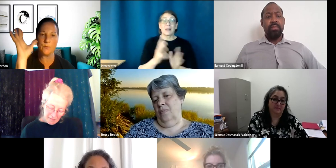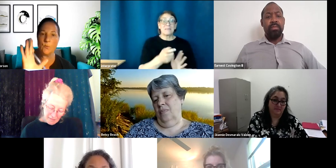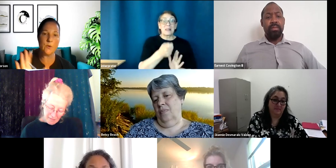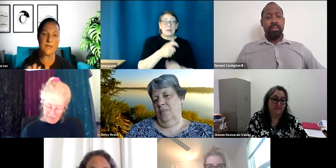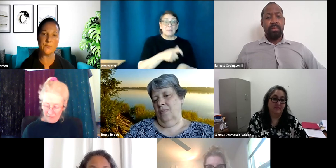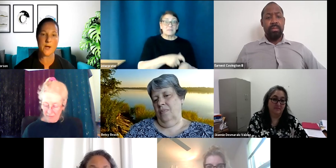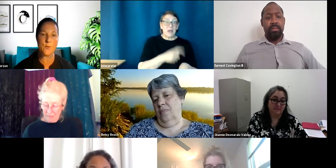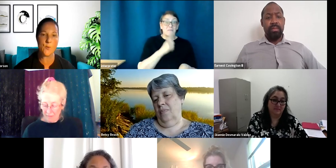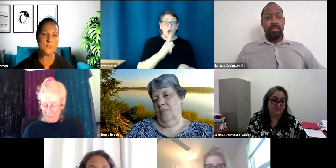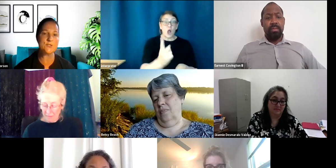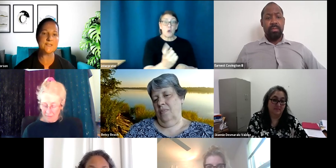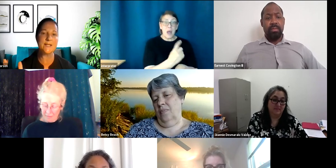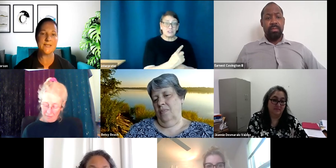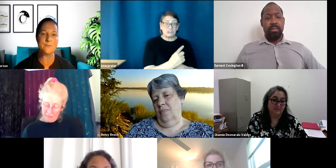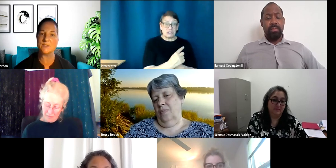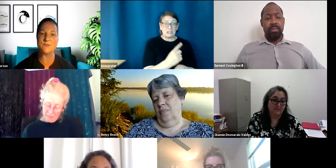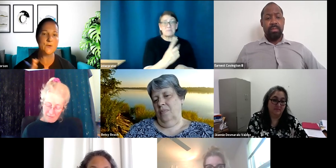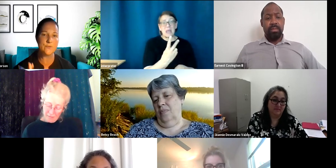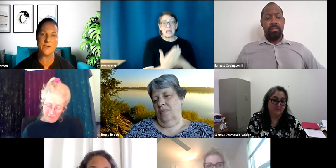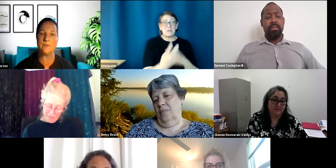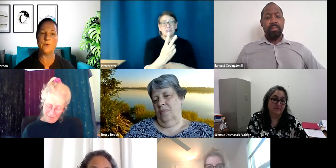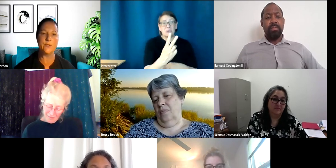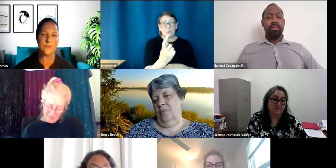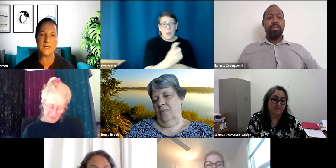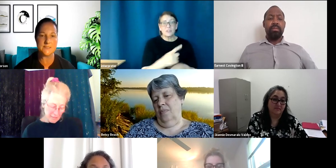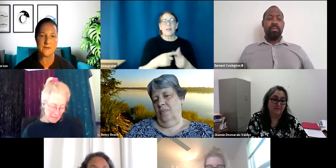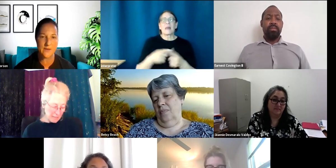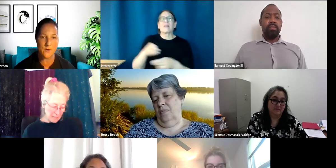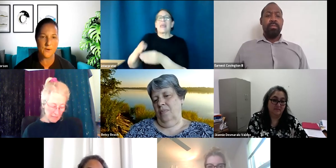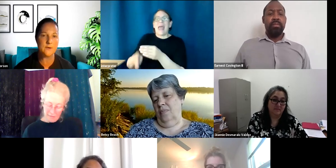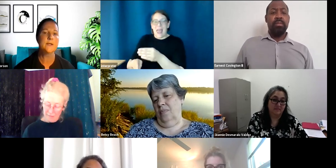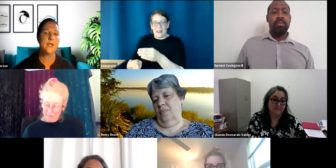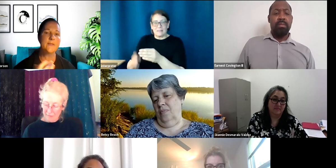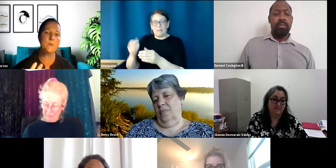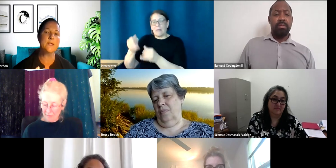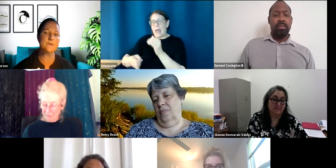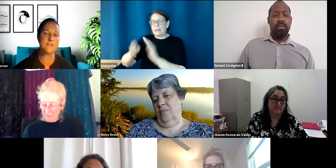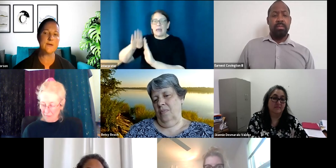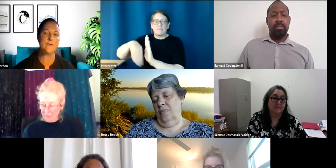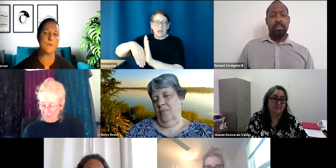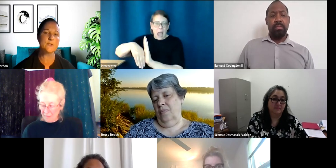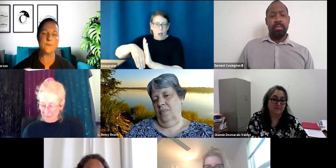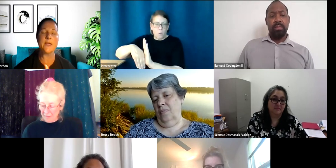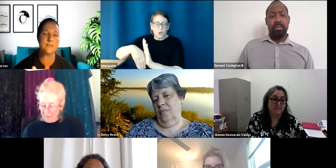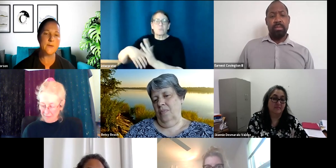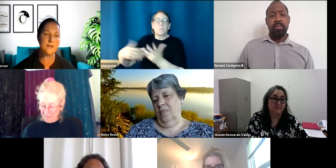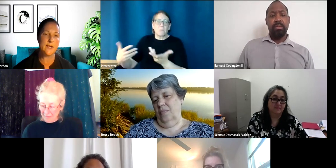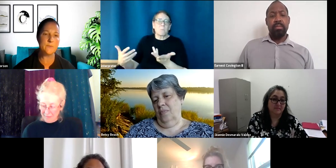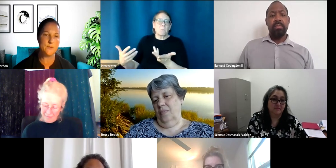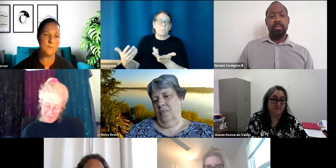we'll get you a couple of questions. And at the end, please feel free. you know, the last half hour, and that would give us a half hour again, depending on how many